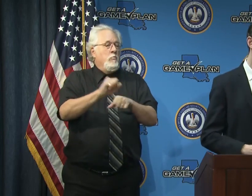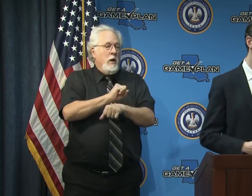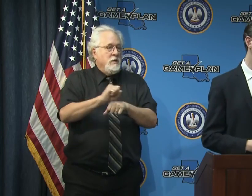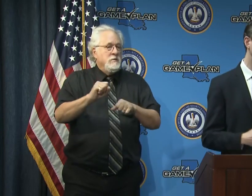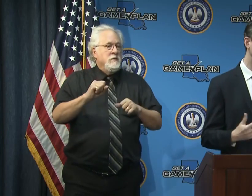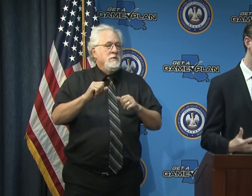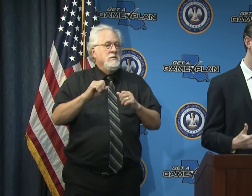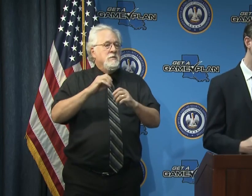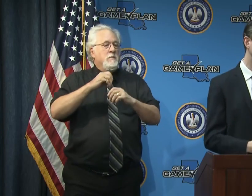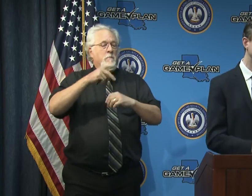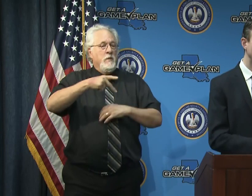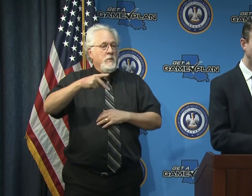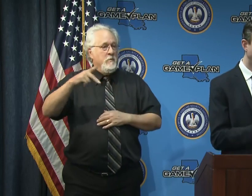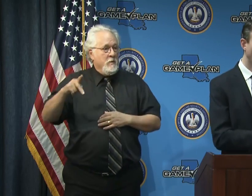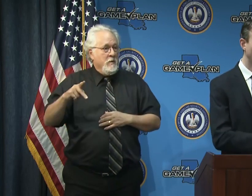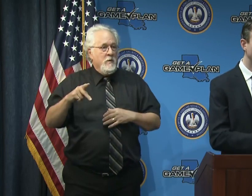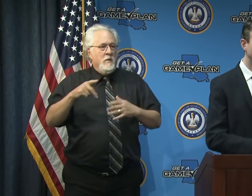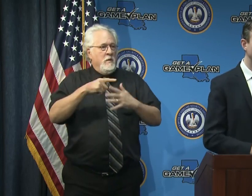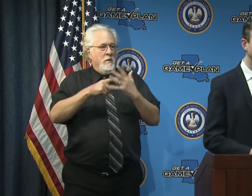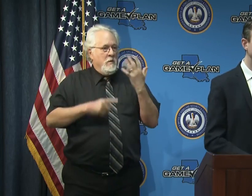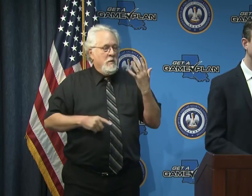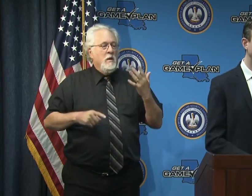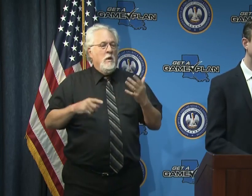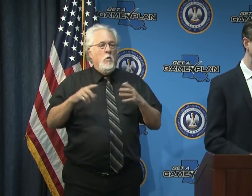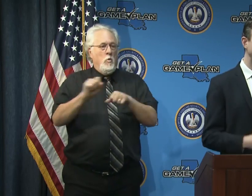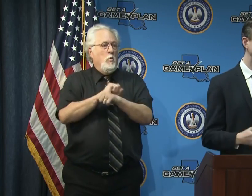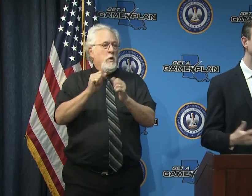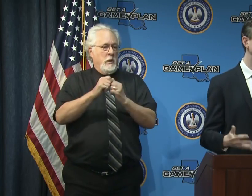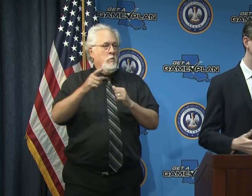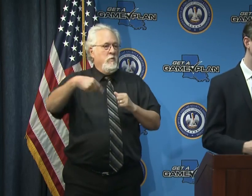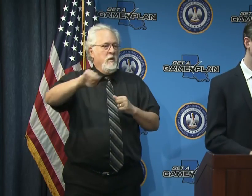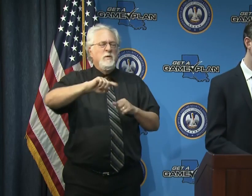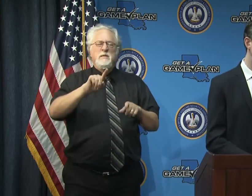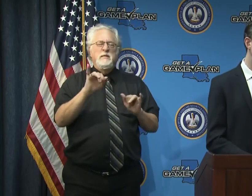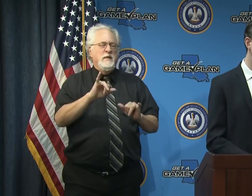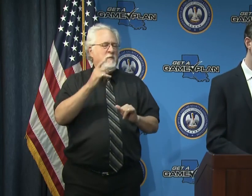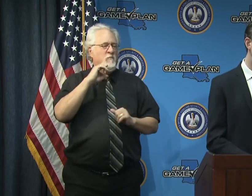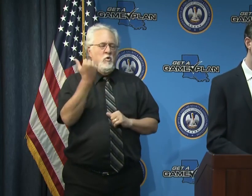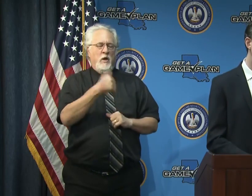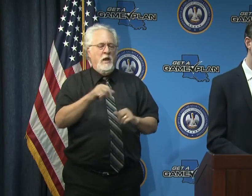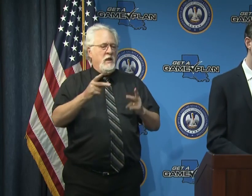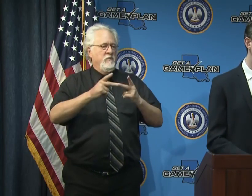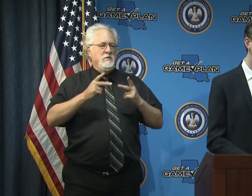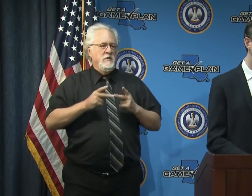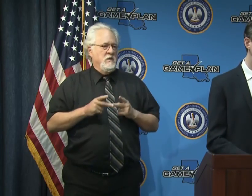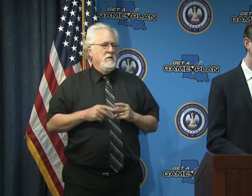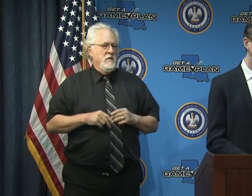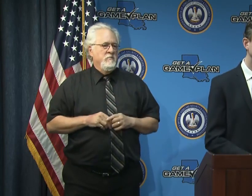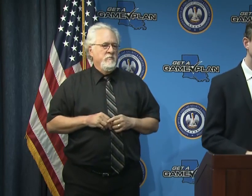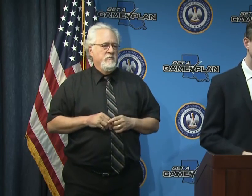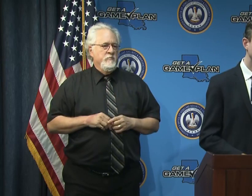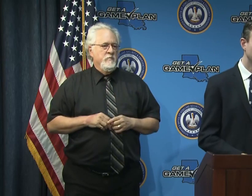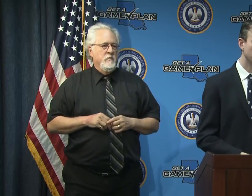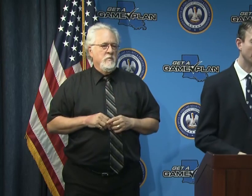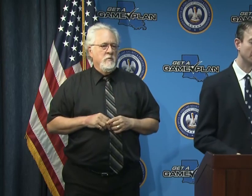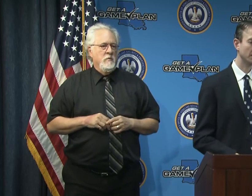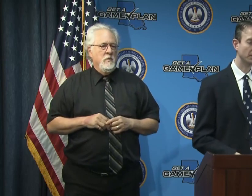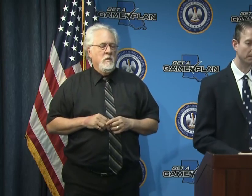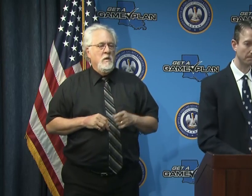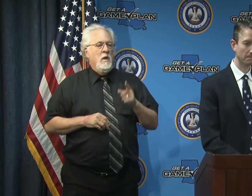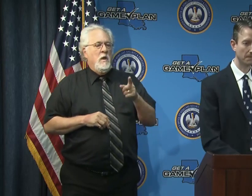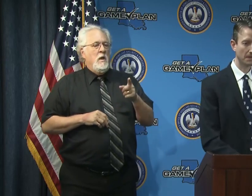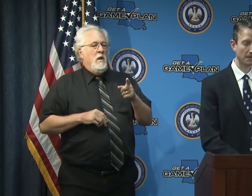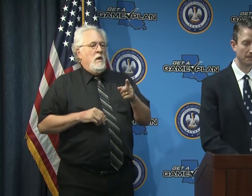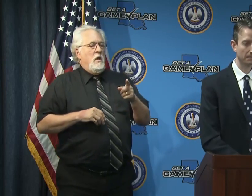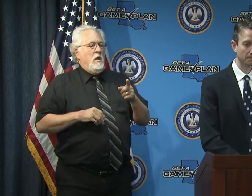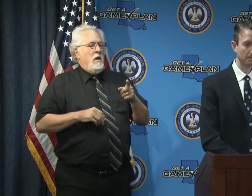protective equipment availability all those things and we're working with them closely on that same as we do for any facility around the state for dr bu as well